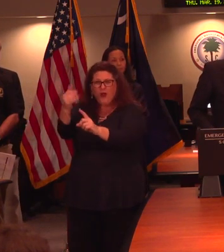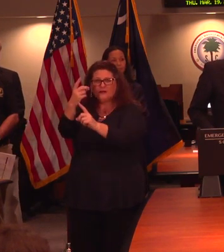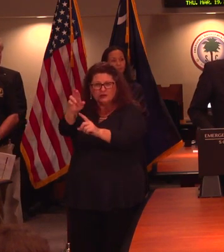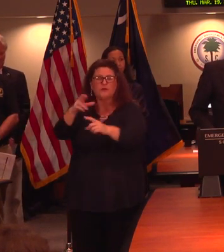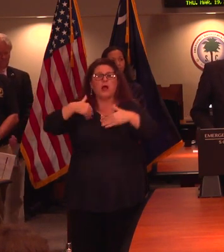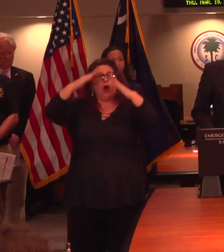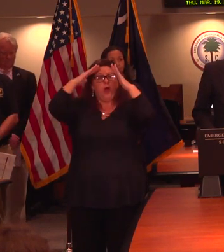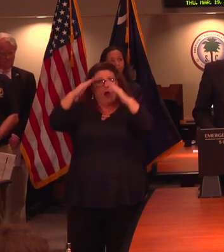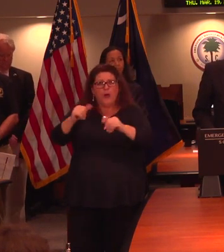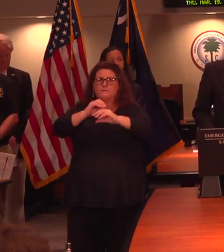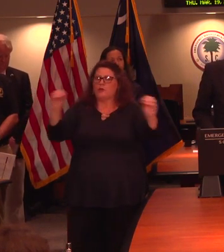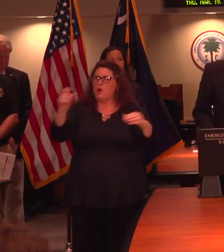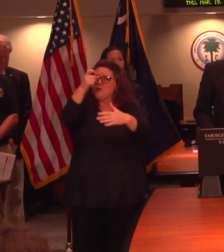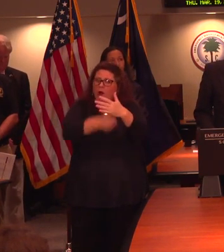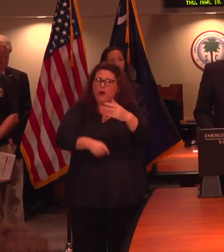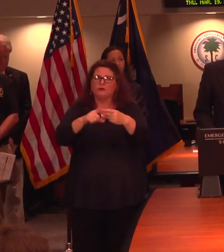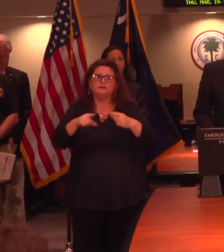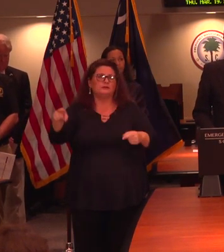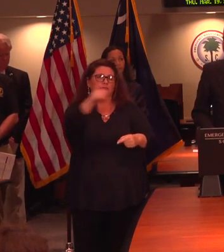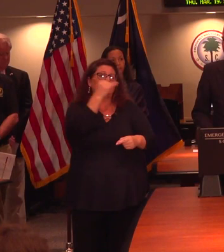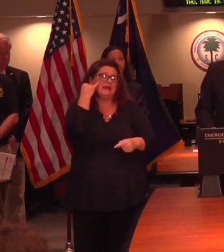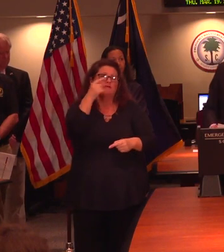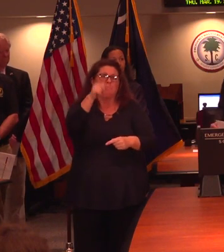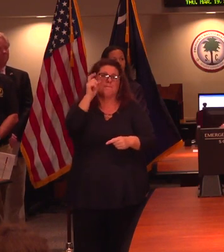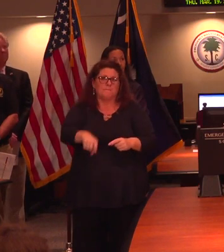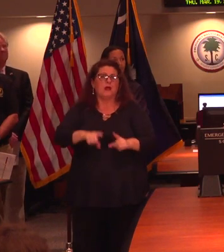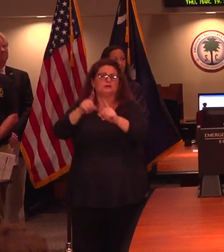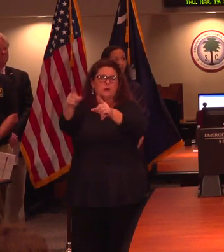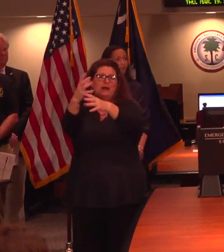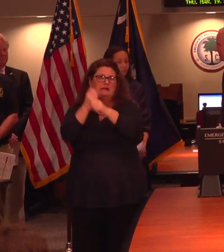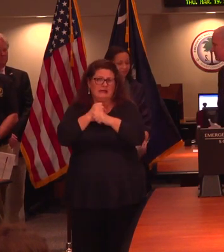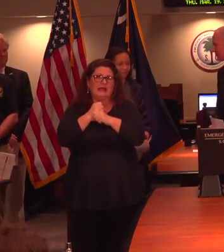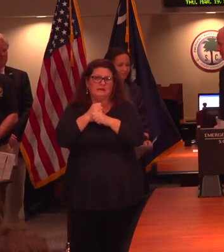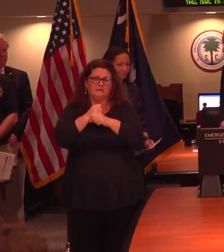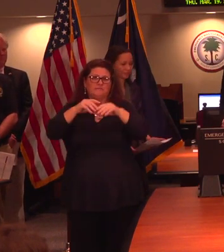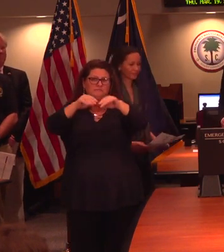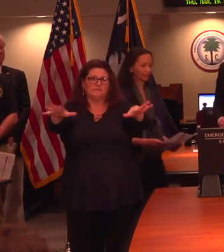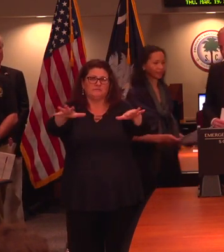charge for everyone that needs to have that test. Dr. Bitt.